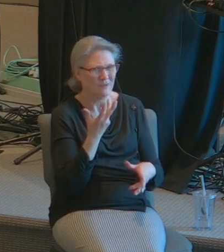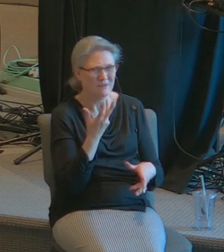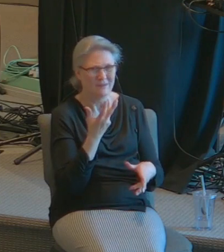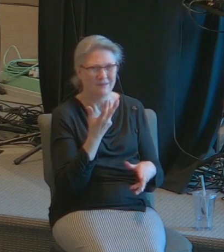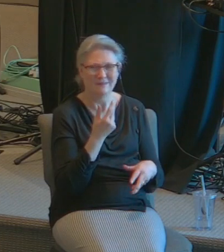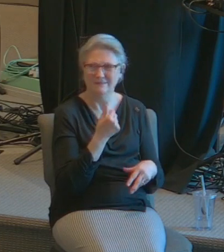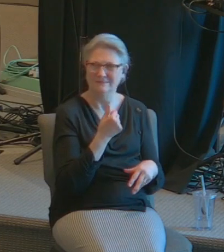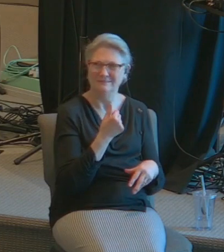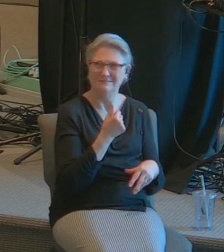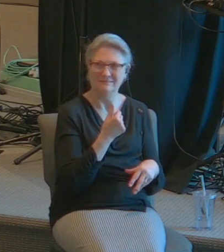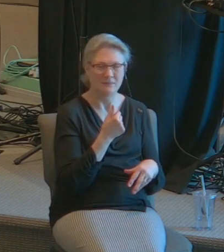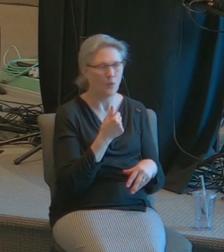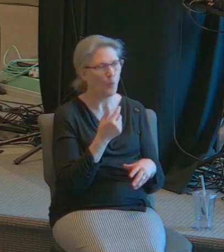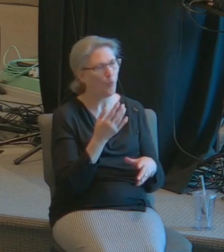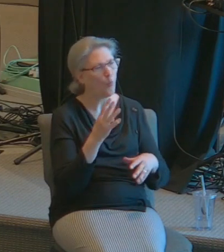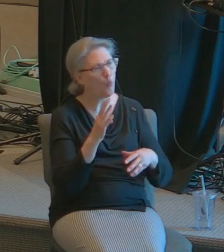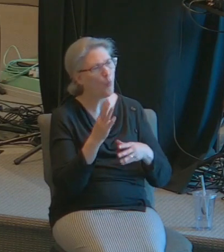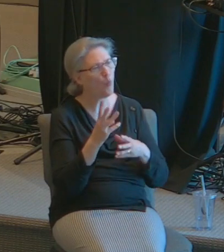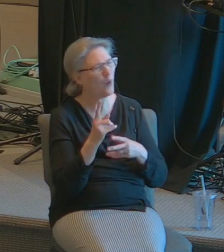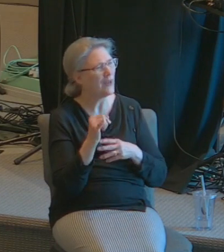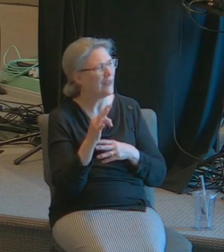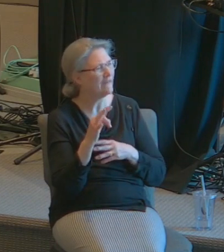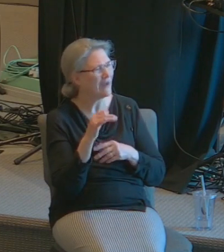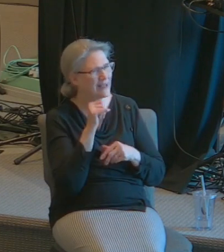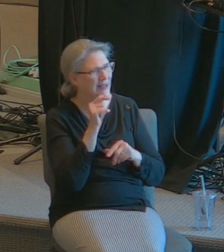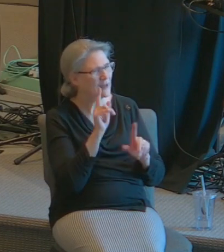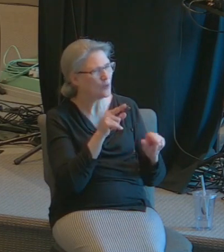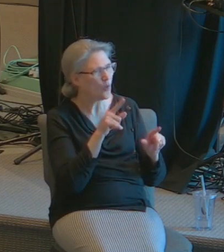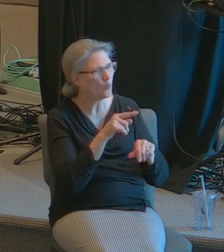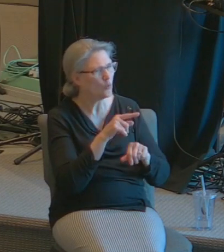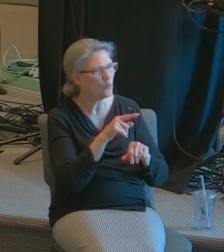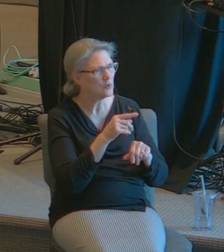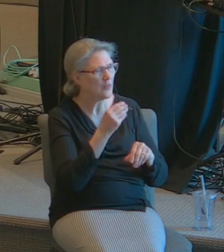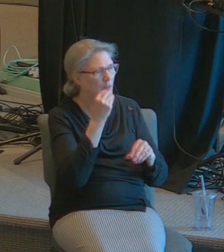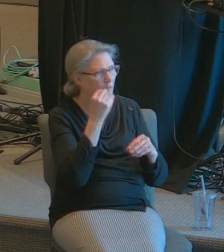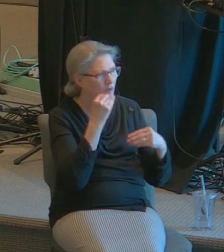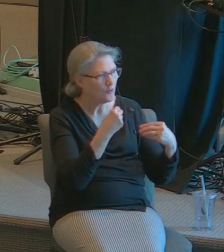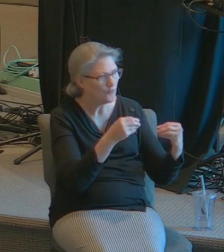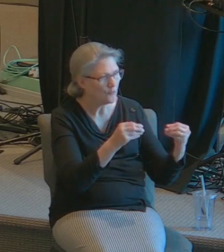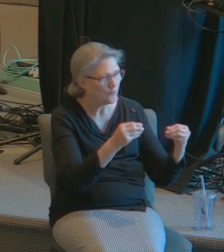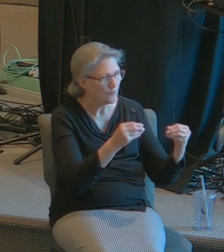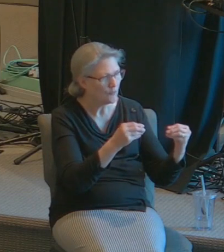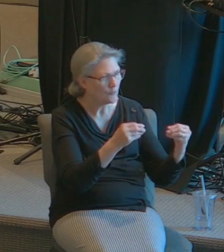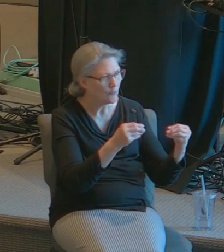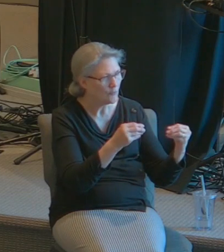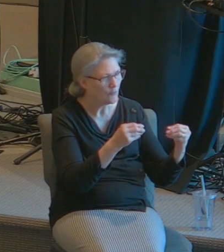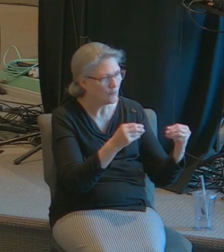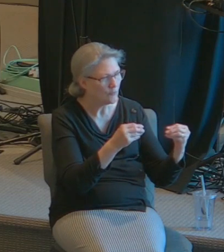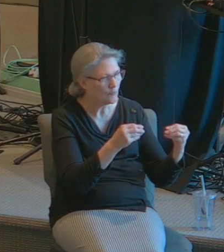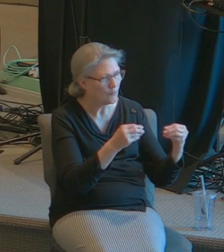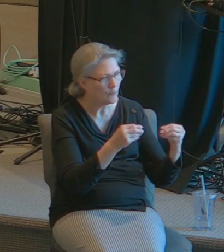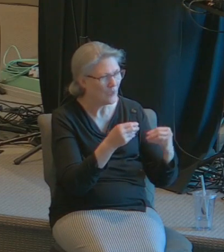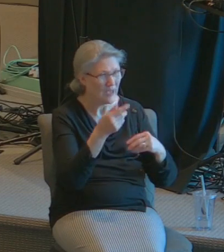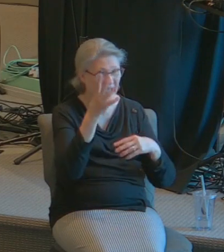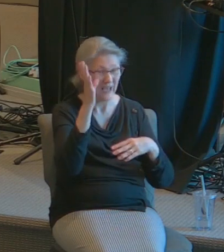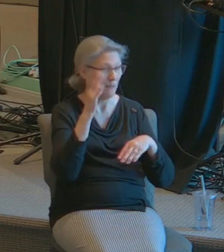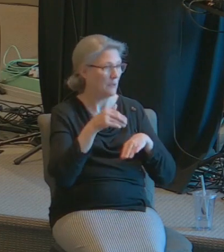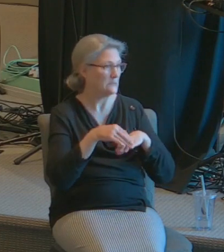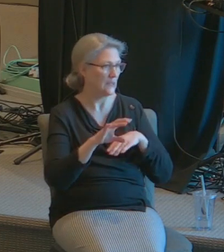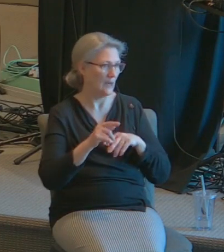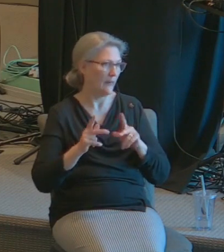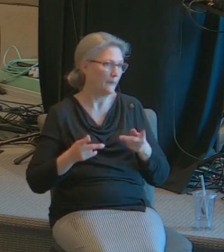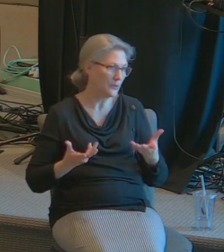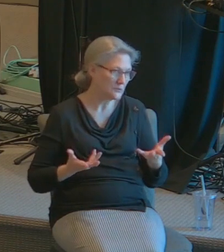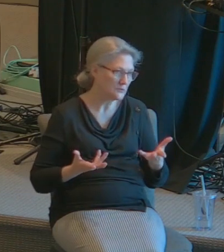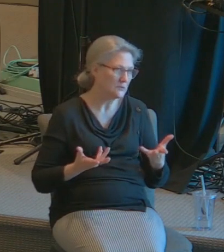and I had not gone well I better rephrase that a little bit God might have sent somebody